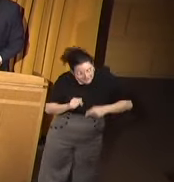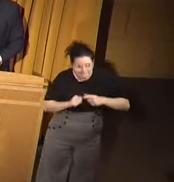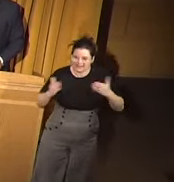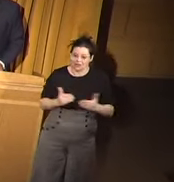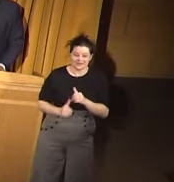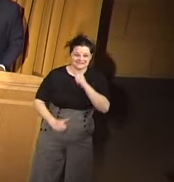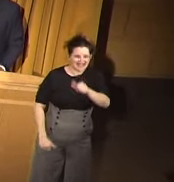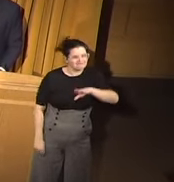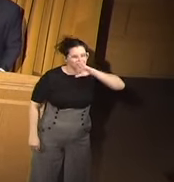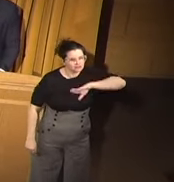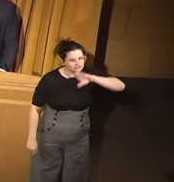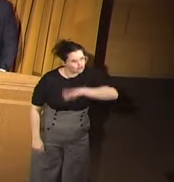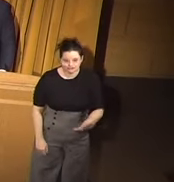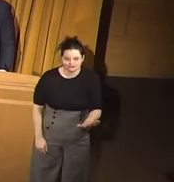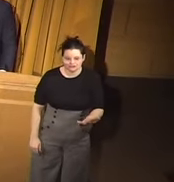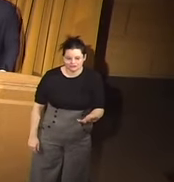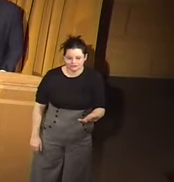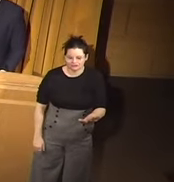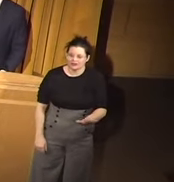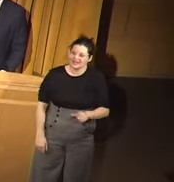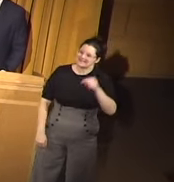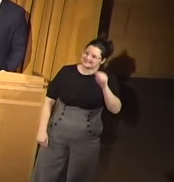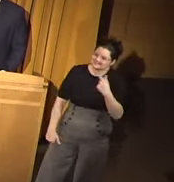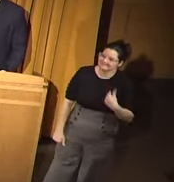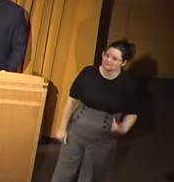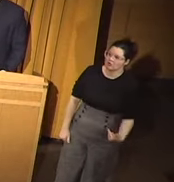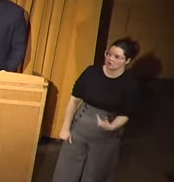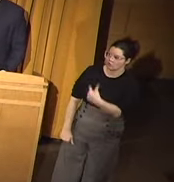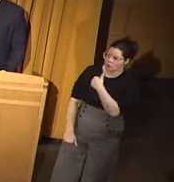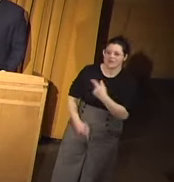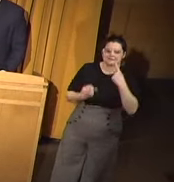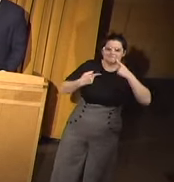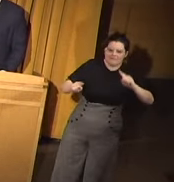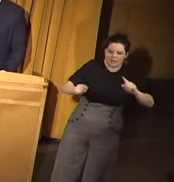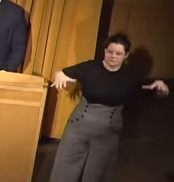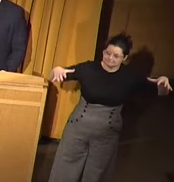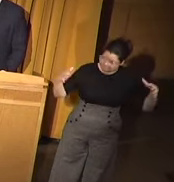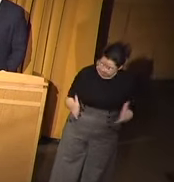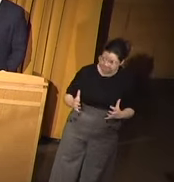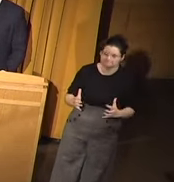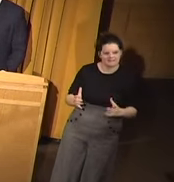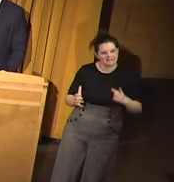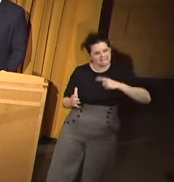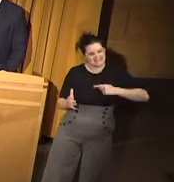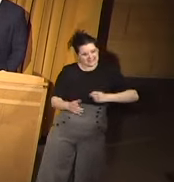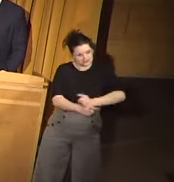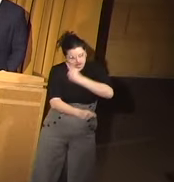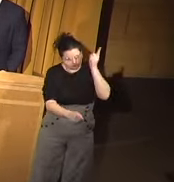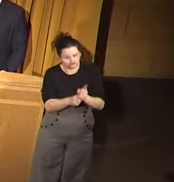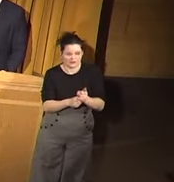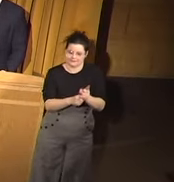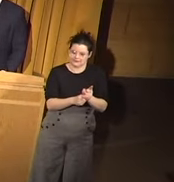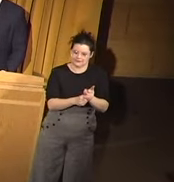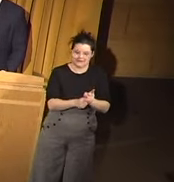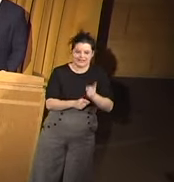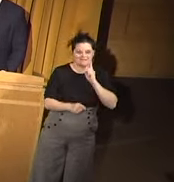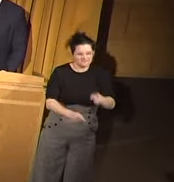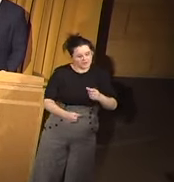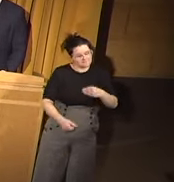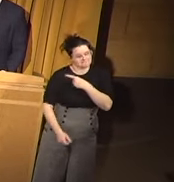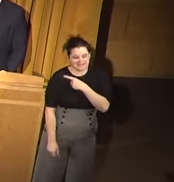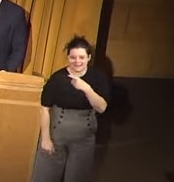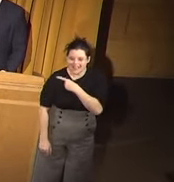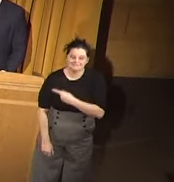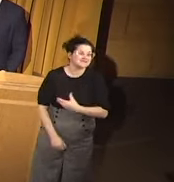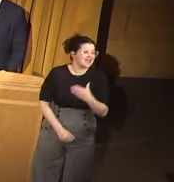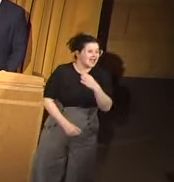not frustration. This is for us to come together and get this right for Minneapolis